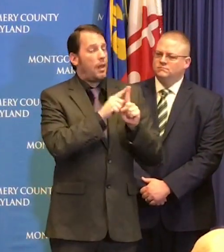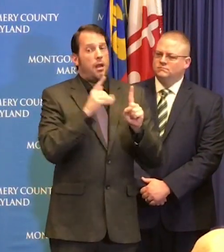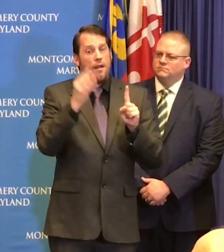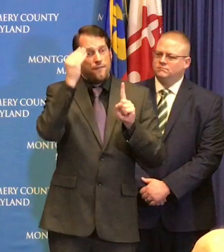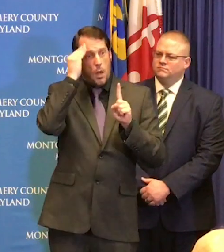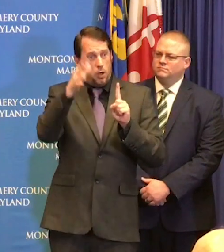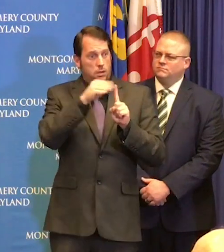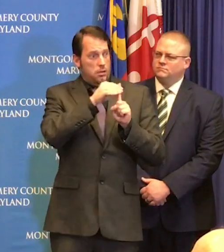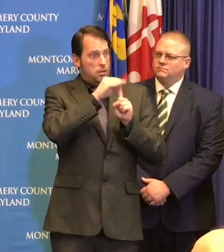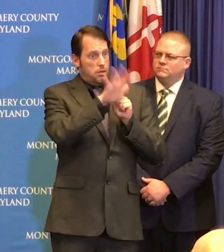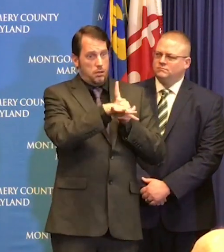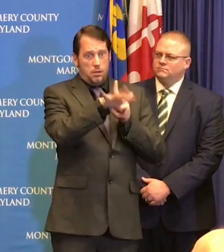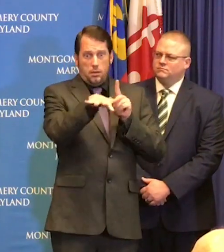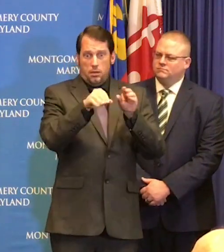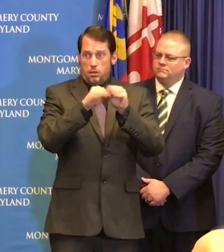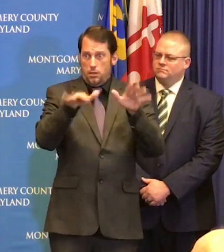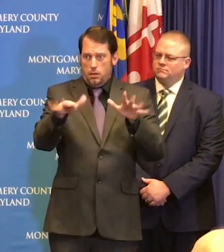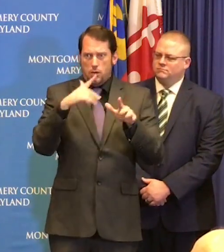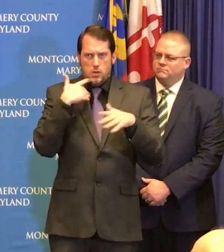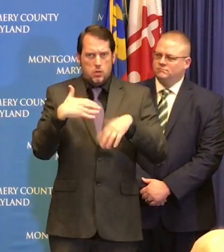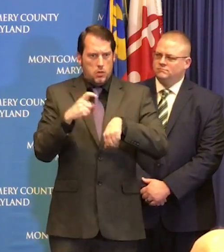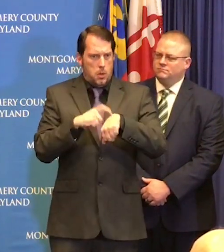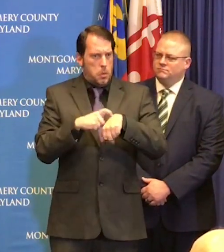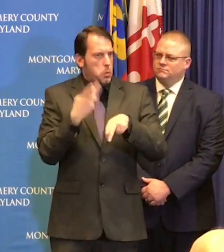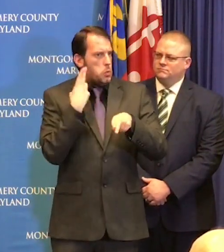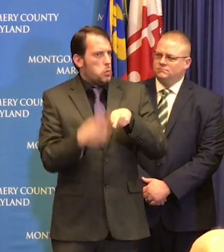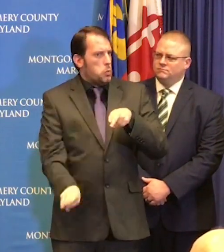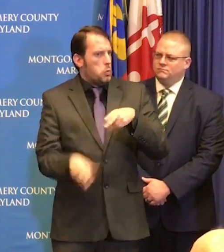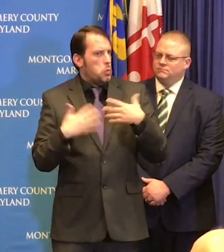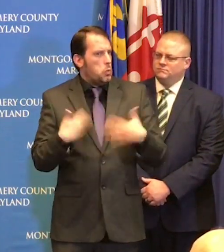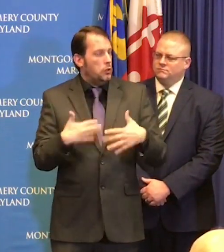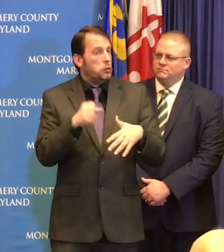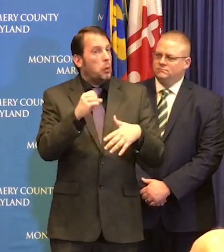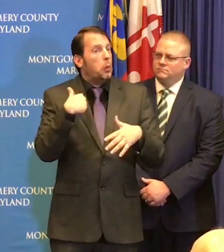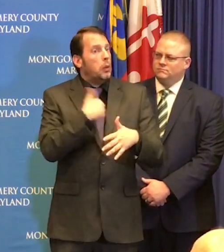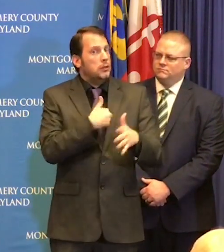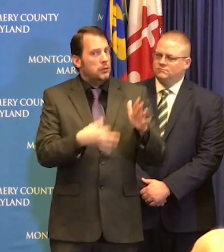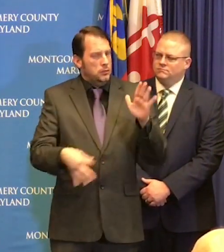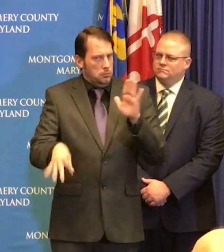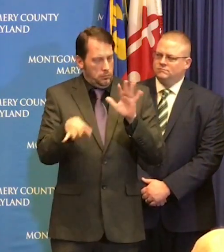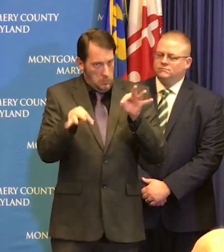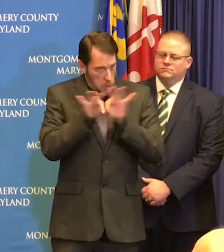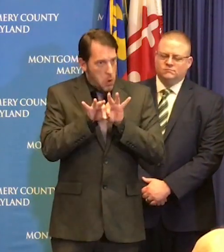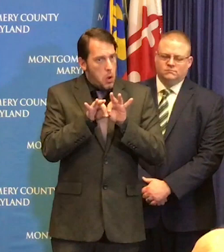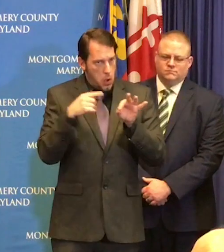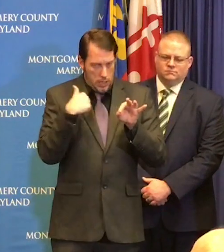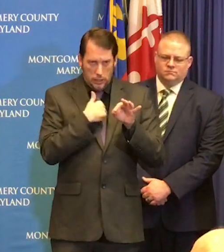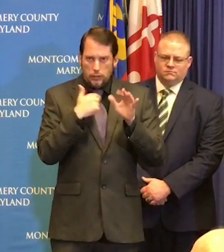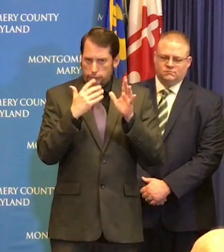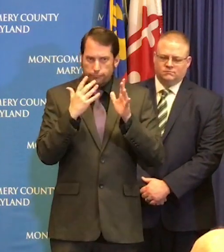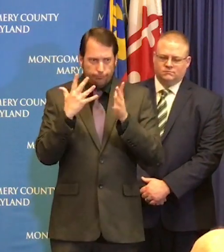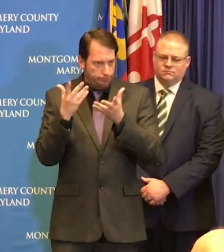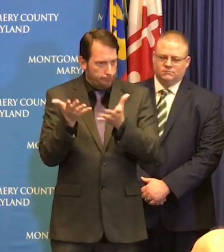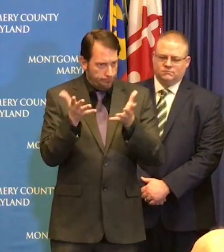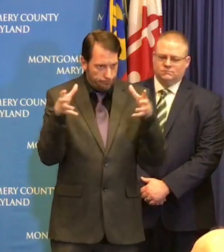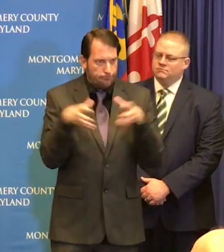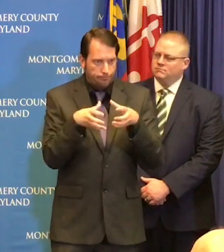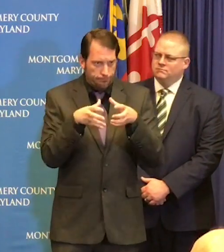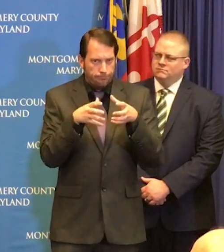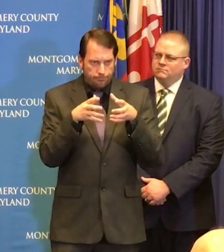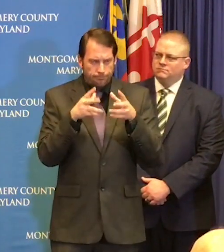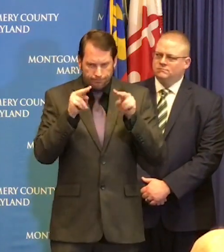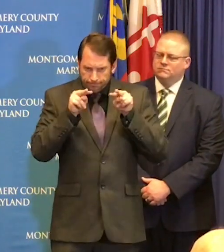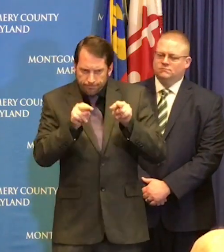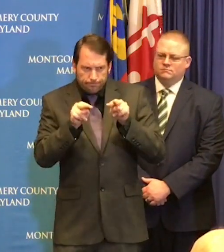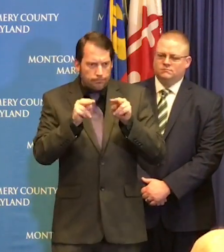it's really important that everybody stick together we've got the ability to deal with this collectively I think we've got a good